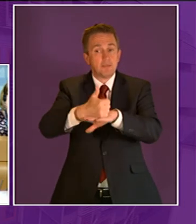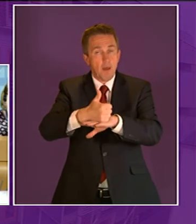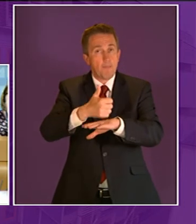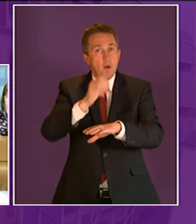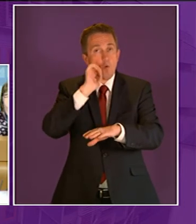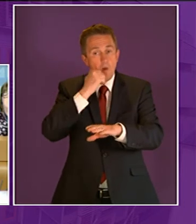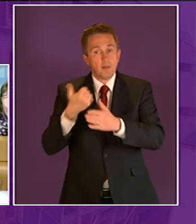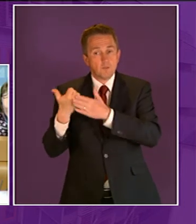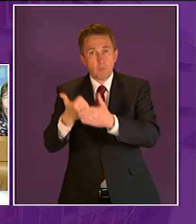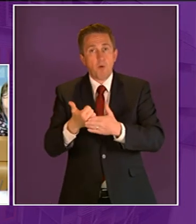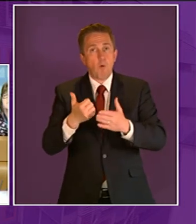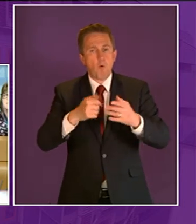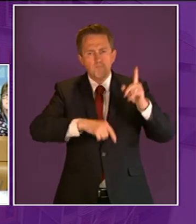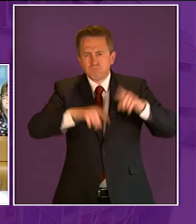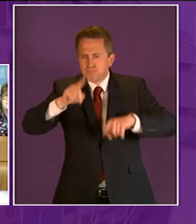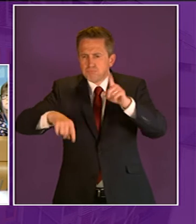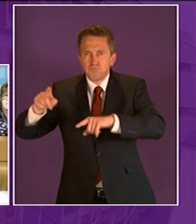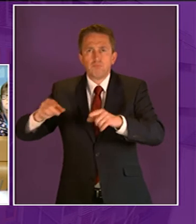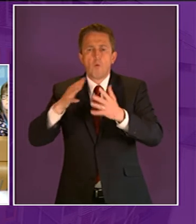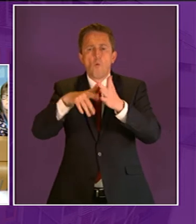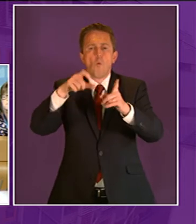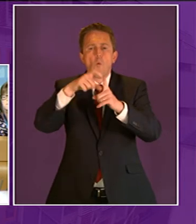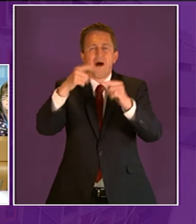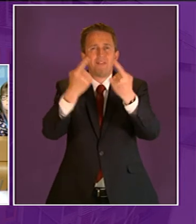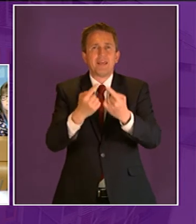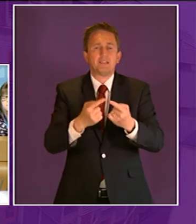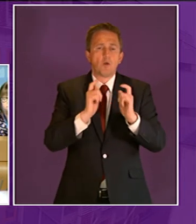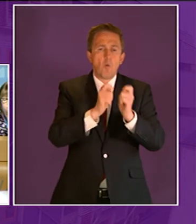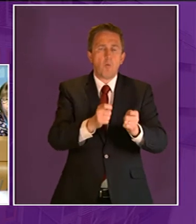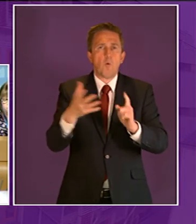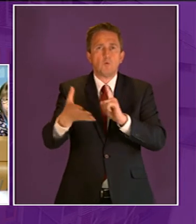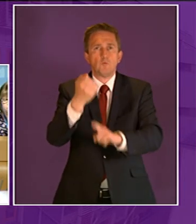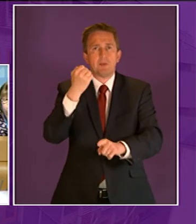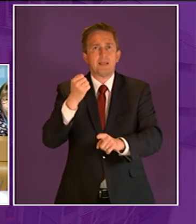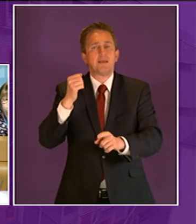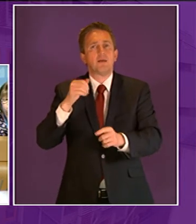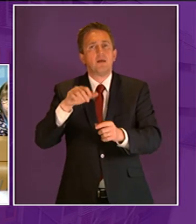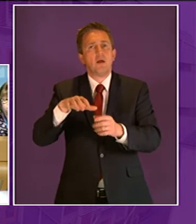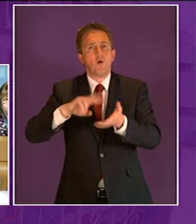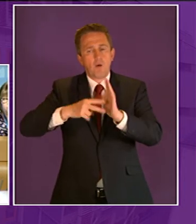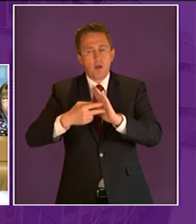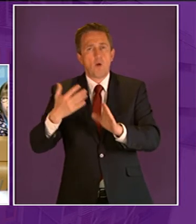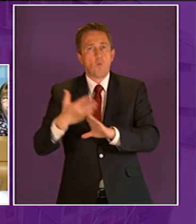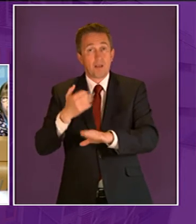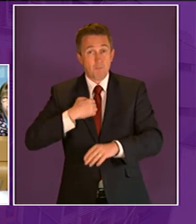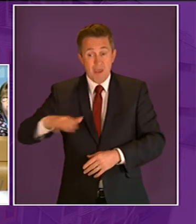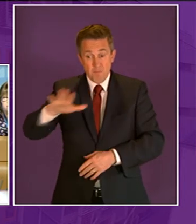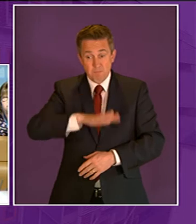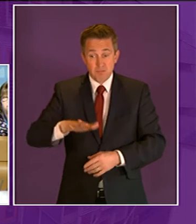wild things which is an award-winning environmental education charity working in my constituency which has already enabled over 13 000